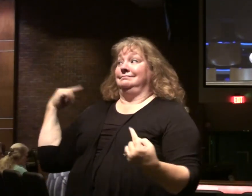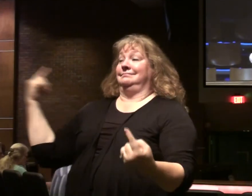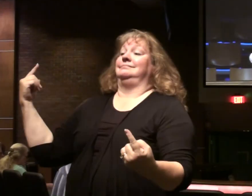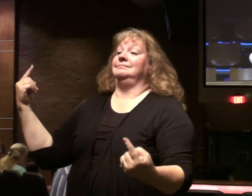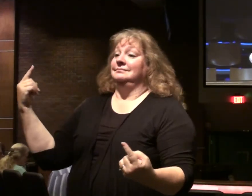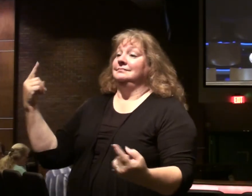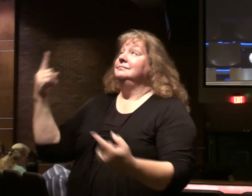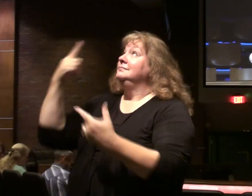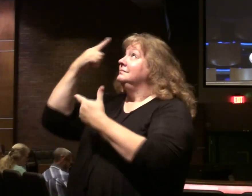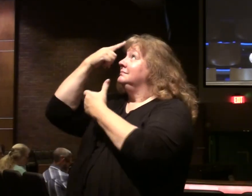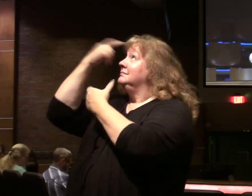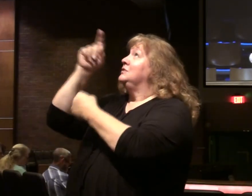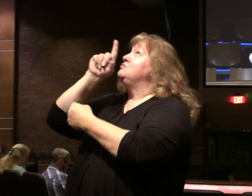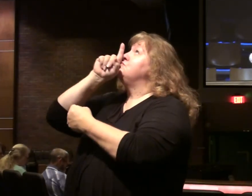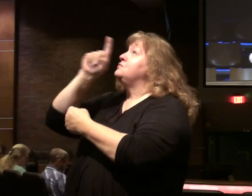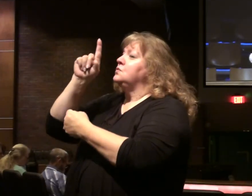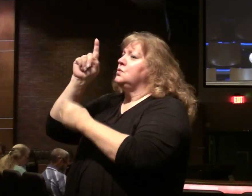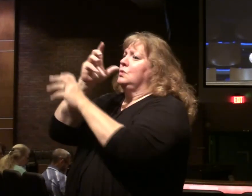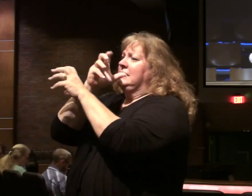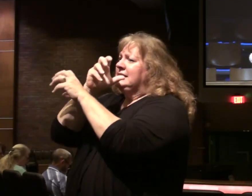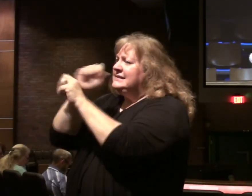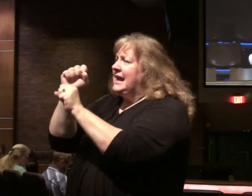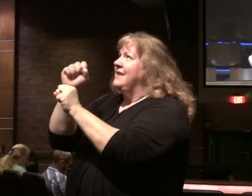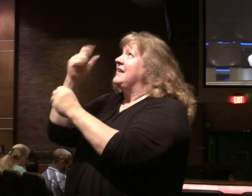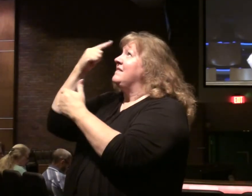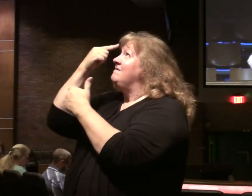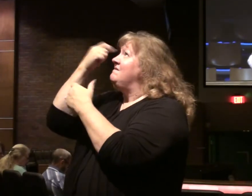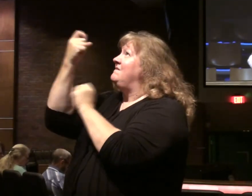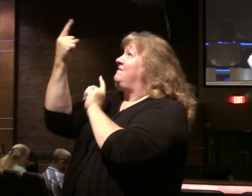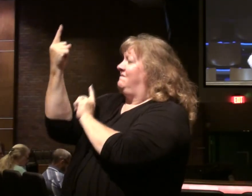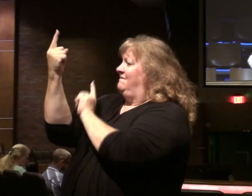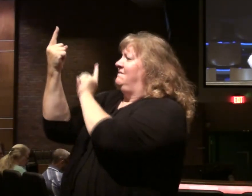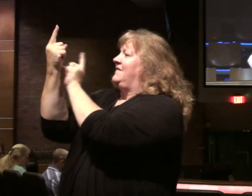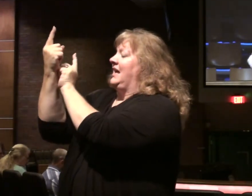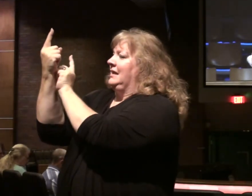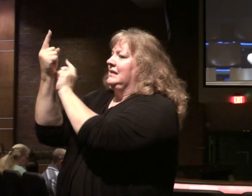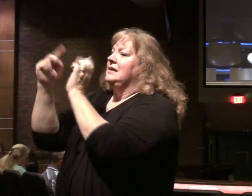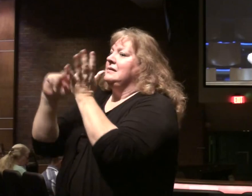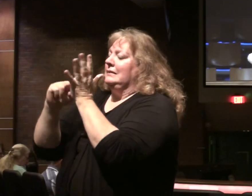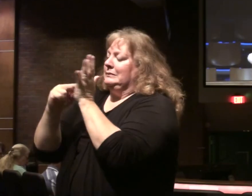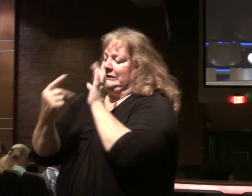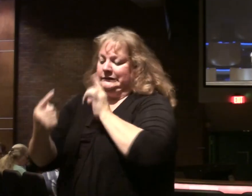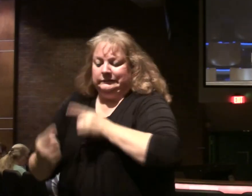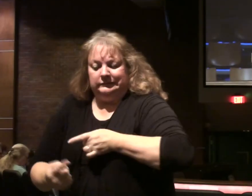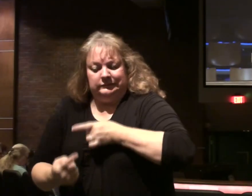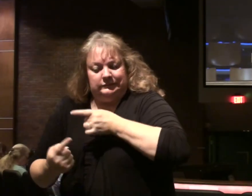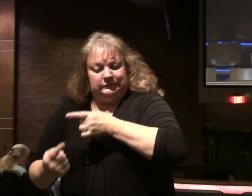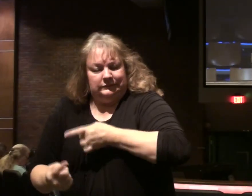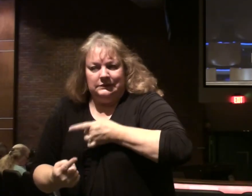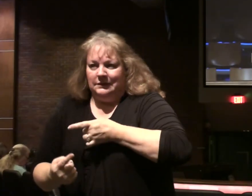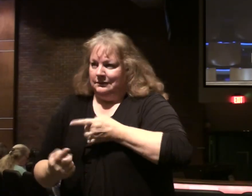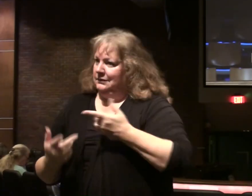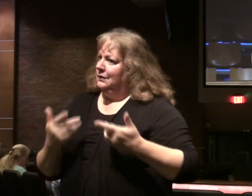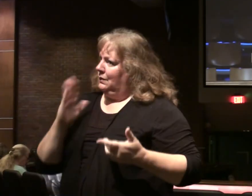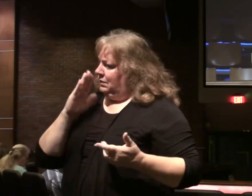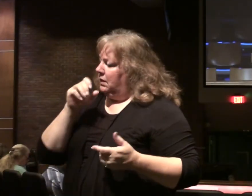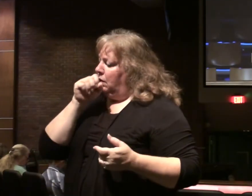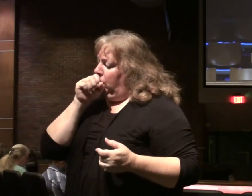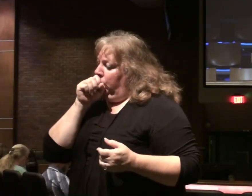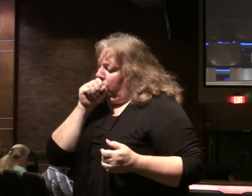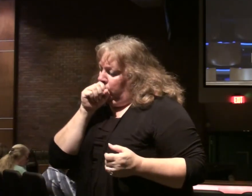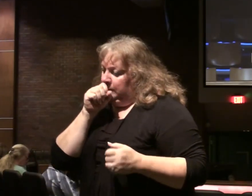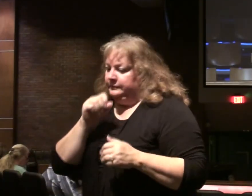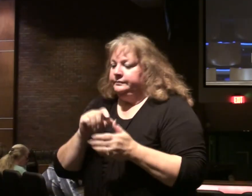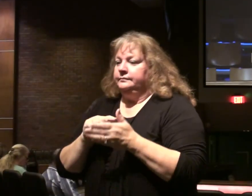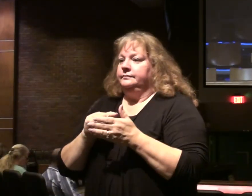come to Christ. They truly come to the true Christ. The Bible. It means difficulty. Let get clear in the next verse. But before we